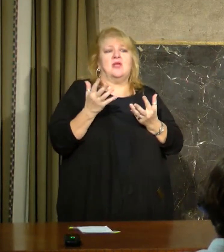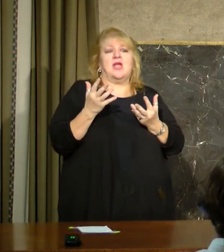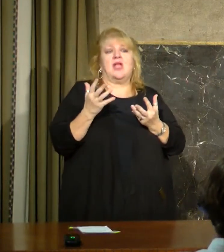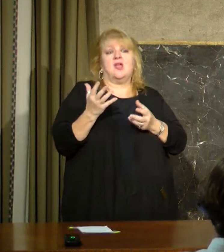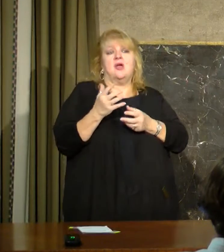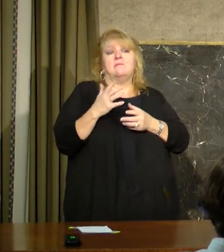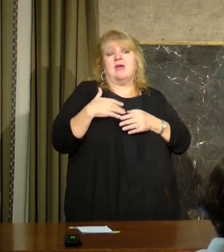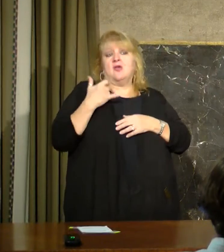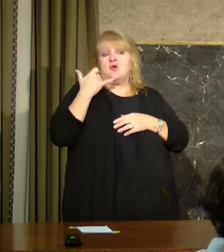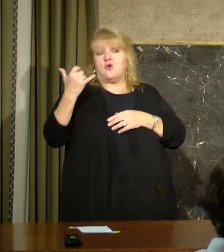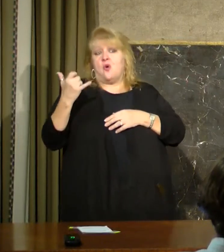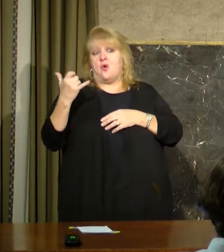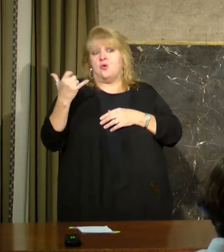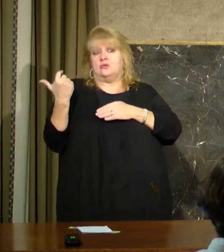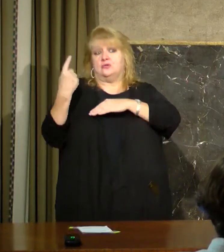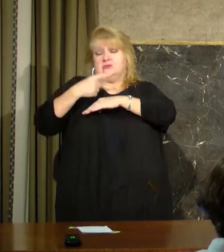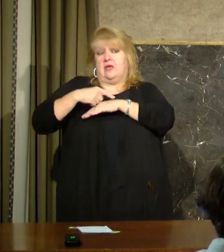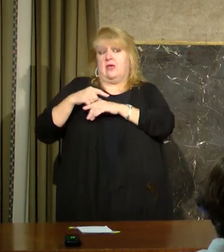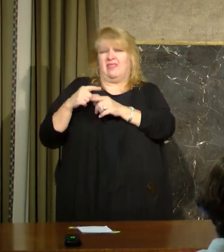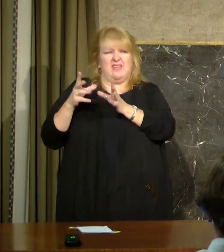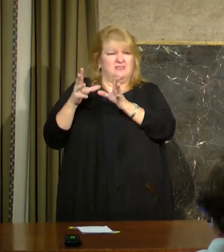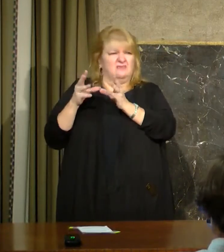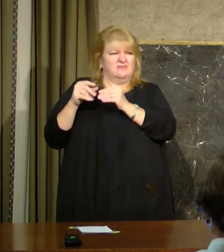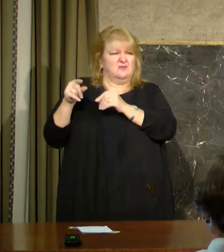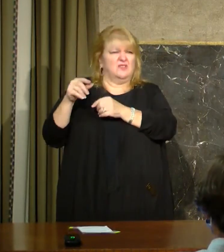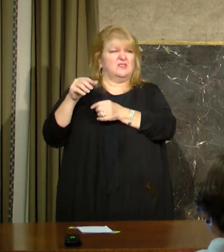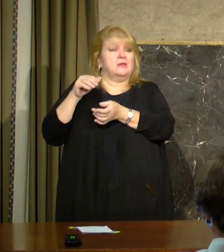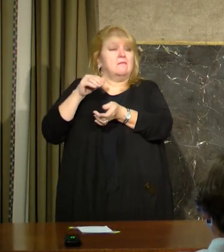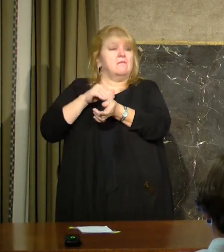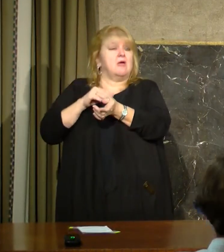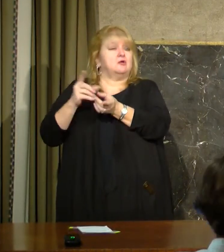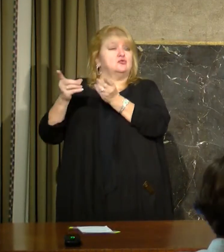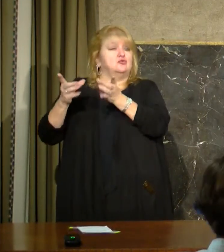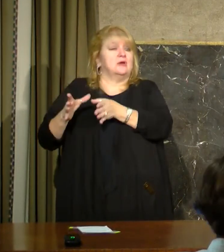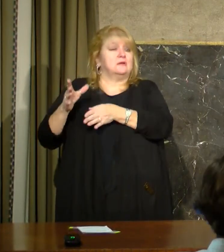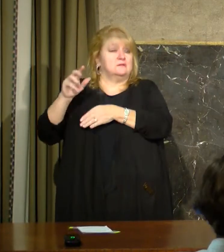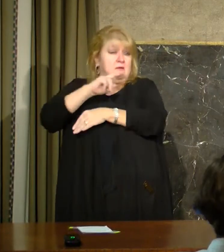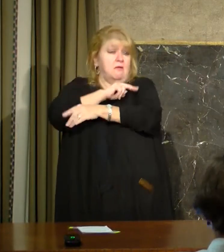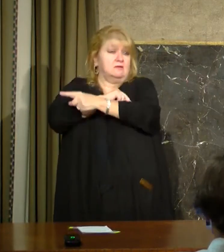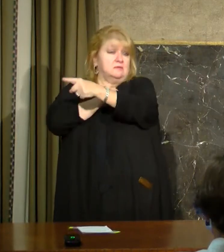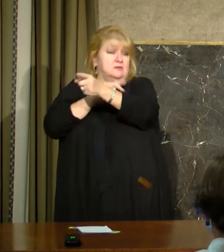from my call this morning with the medical directors of the hospitals.